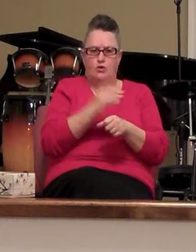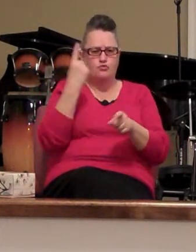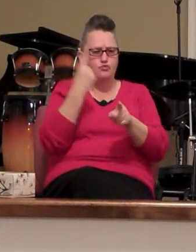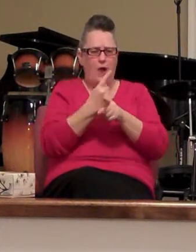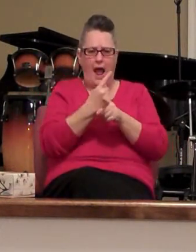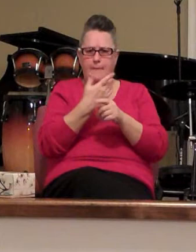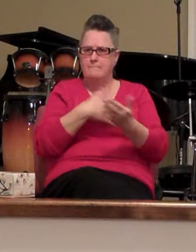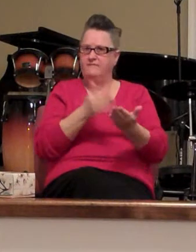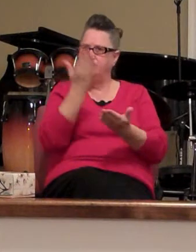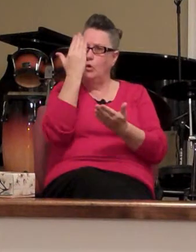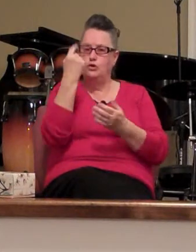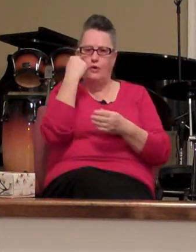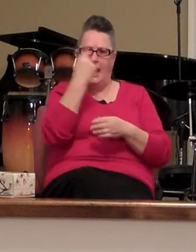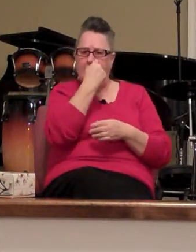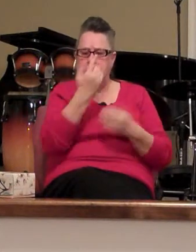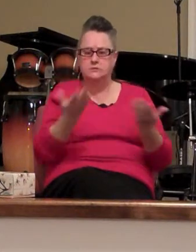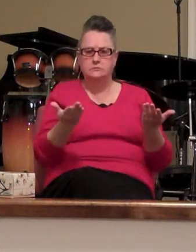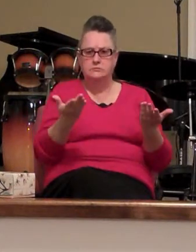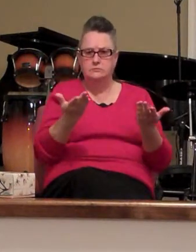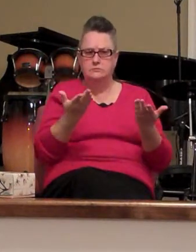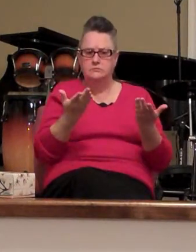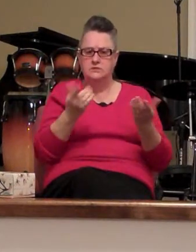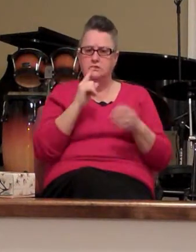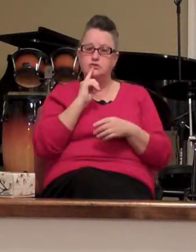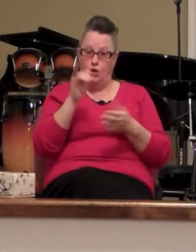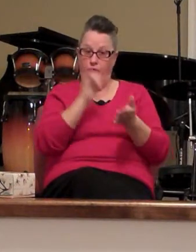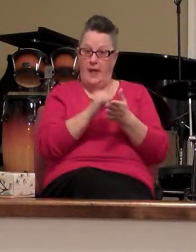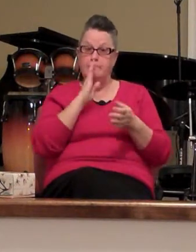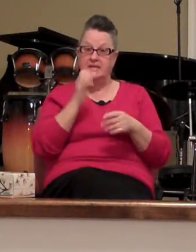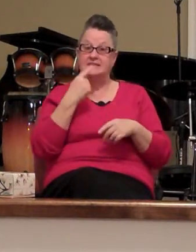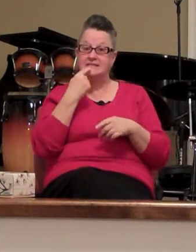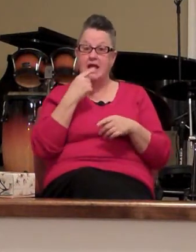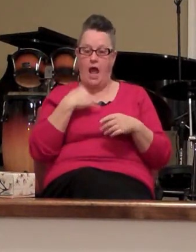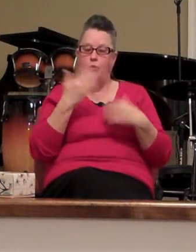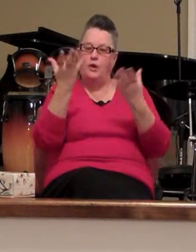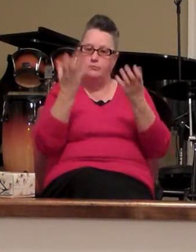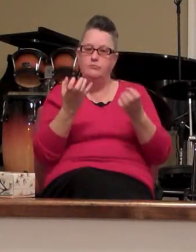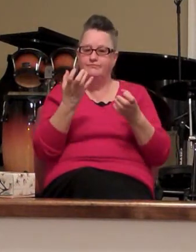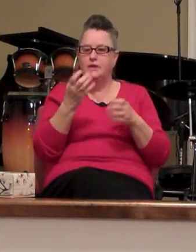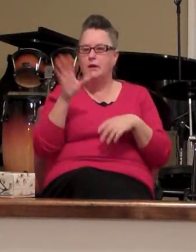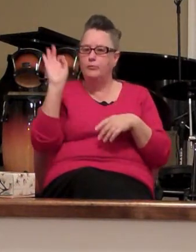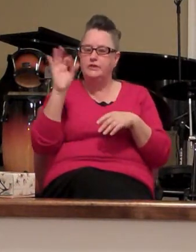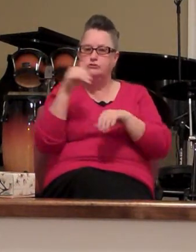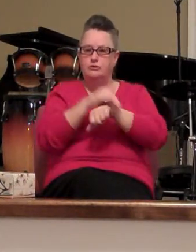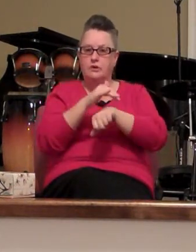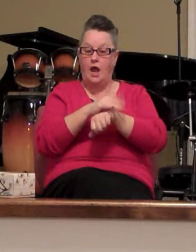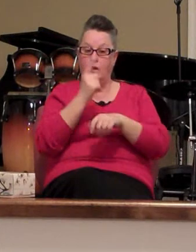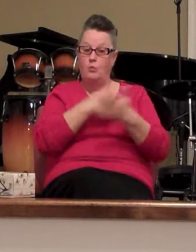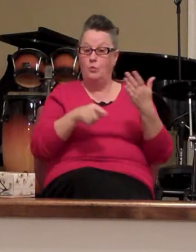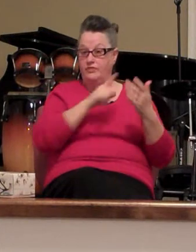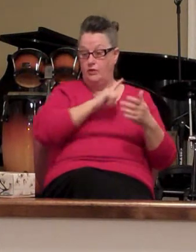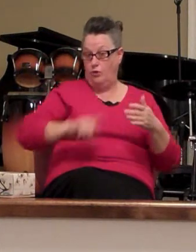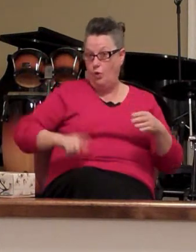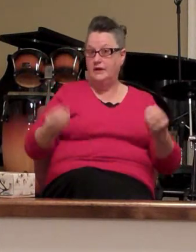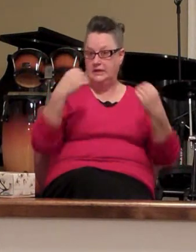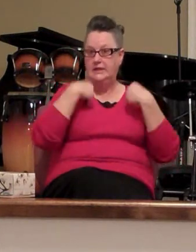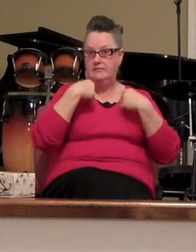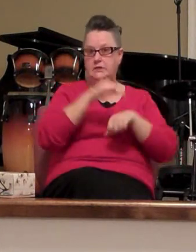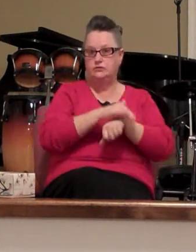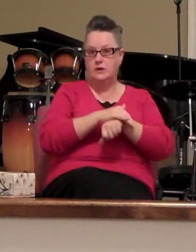our very eyes so with that being said I want to preach to us tonight what the Lord laid on my heart Mark chapter